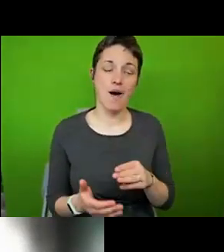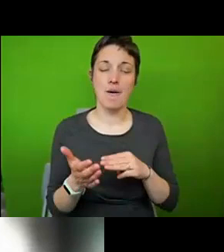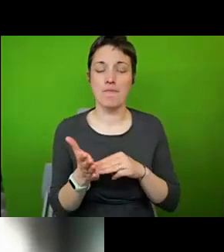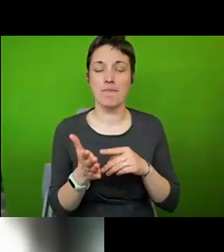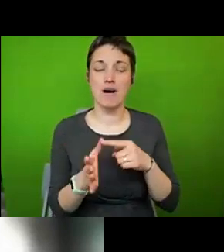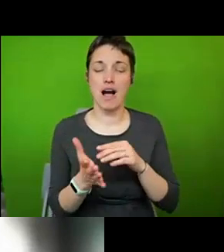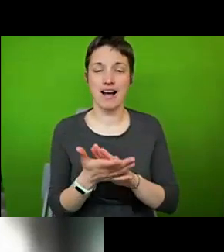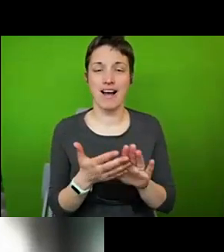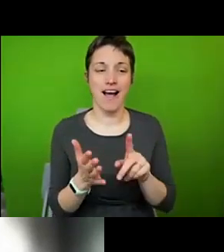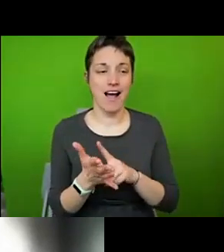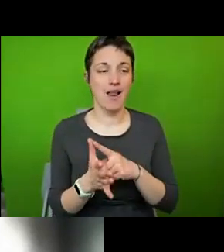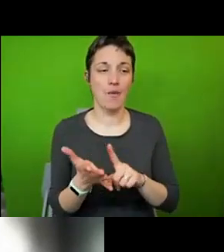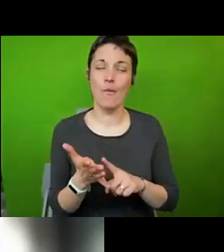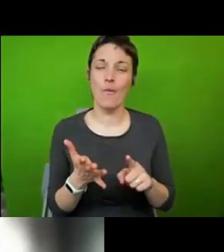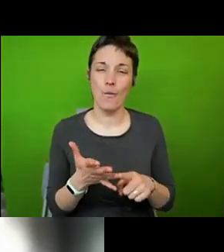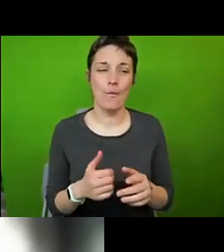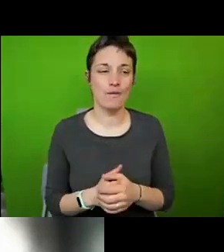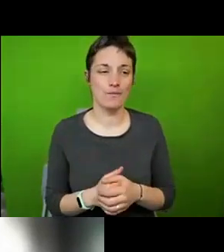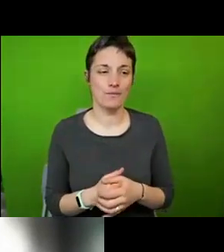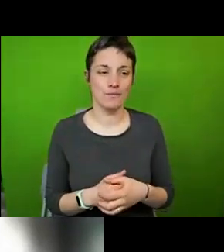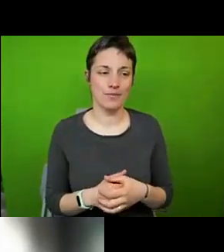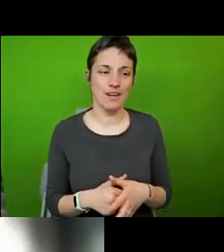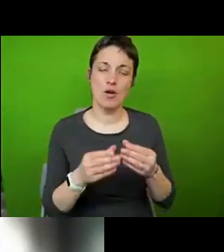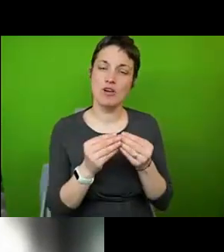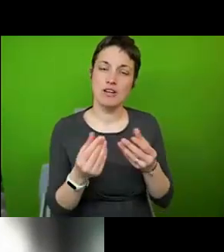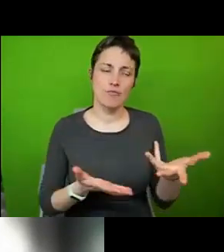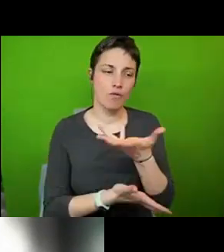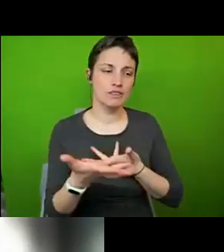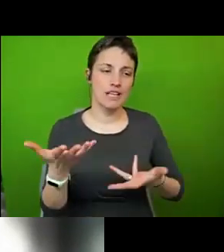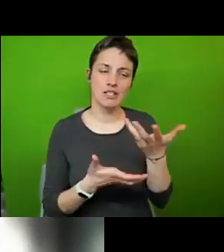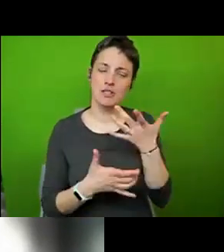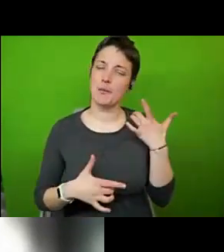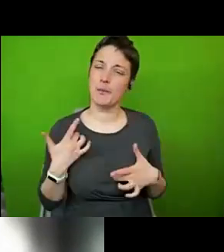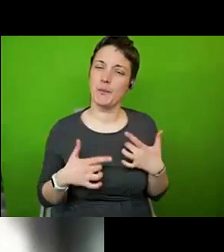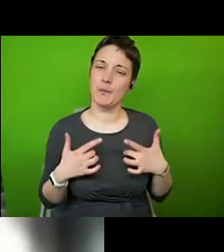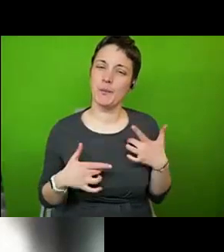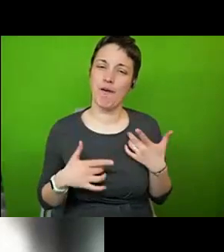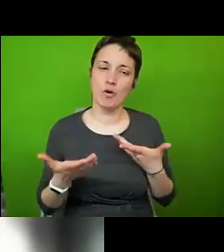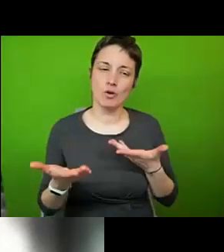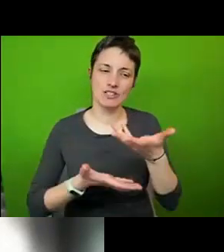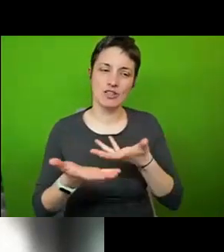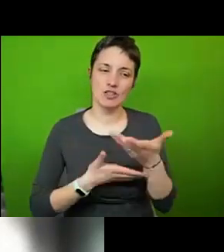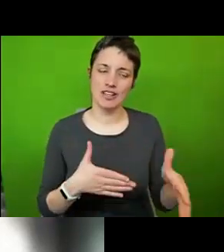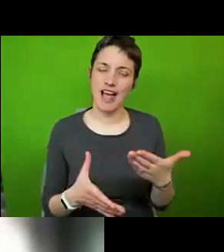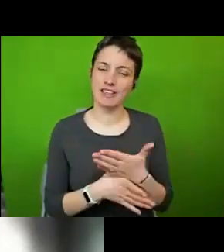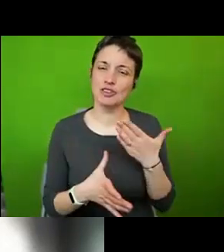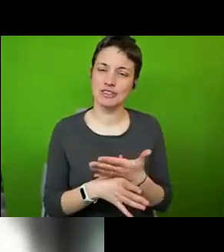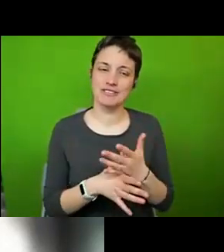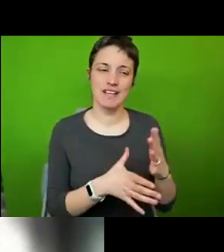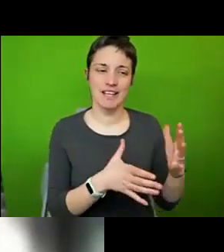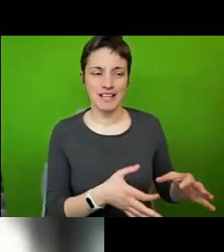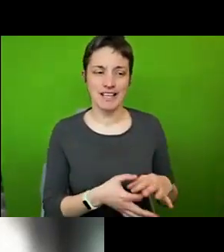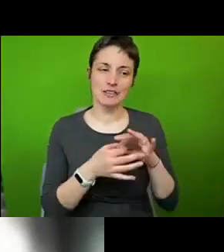pronunciation isn't right we appreciate the conversation and look forward to continue discussion and actions around